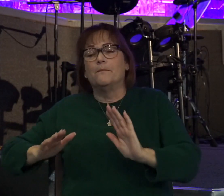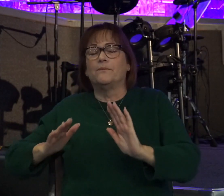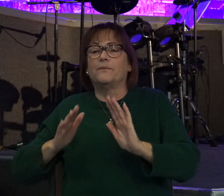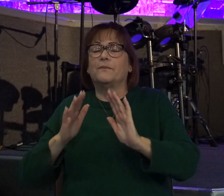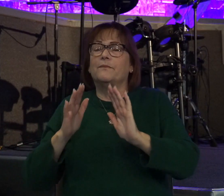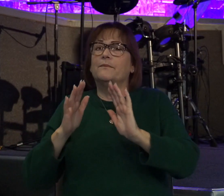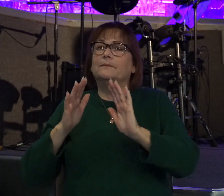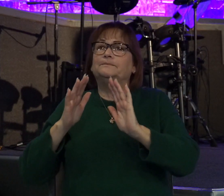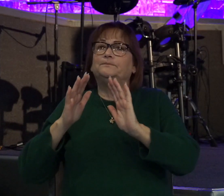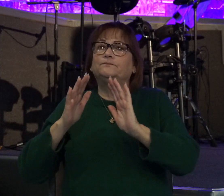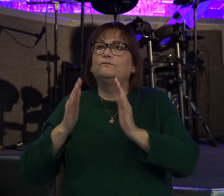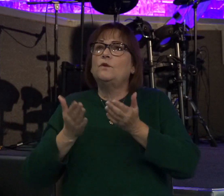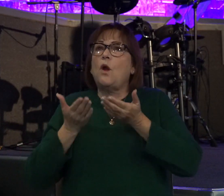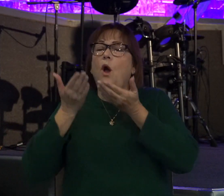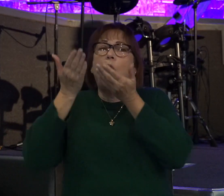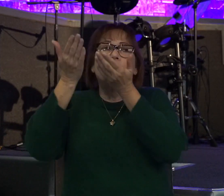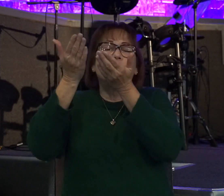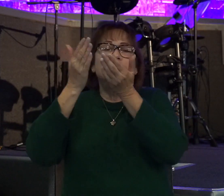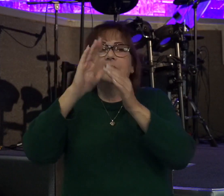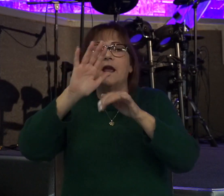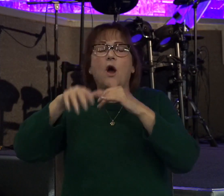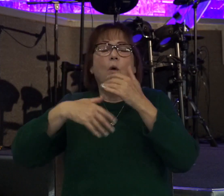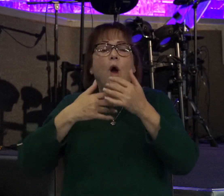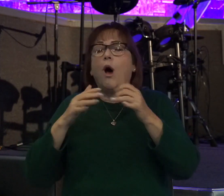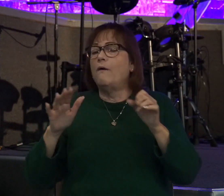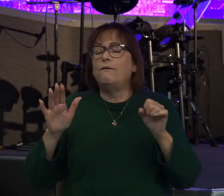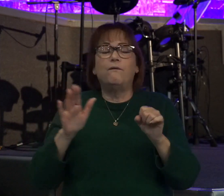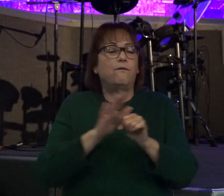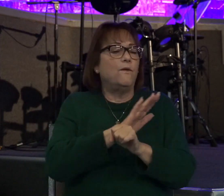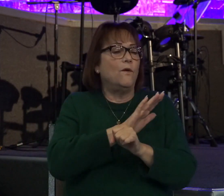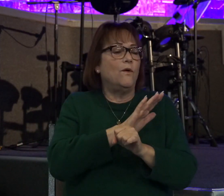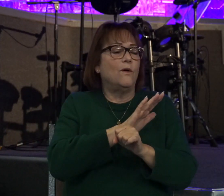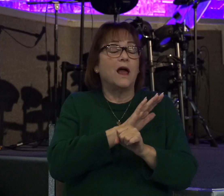included. They all had their fill. And then here comes the enemy.